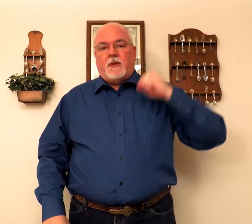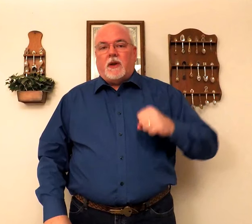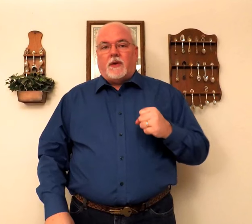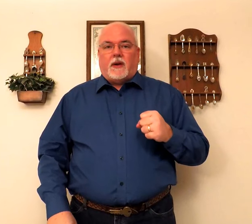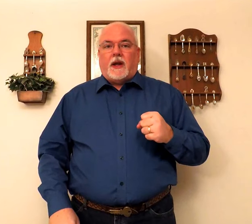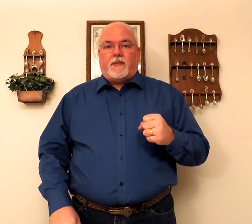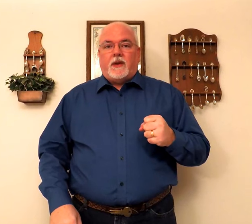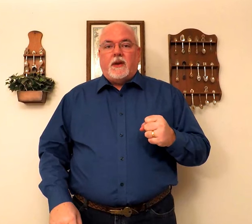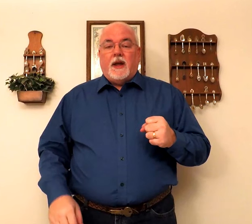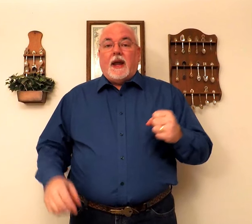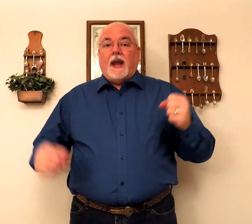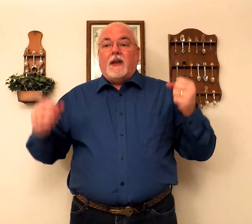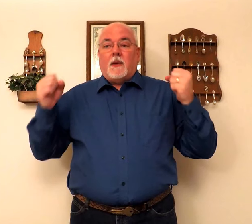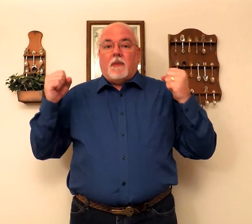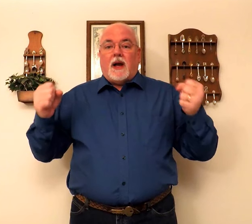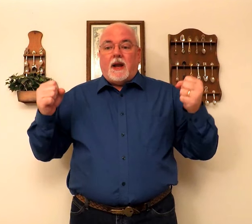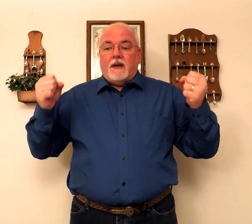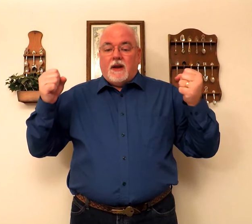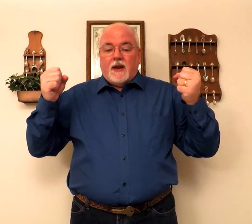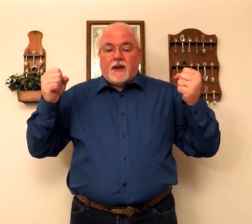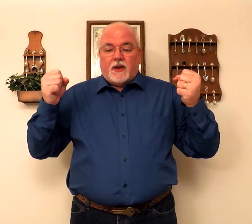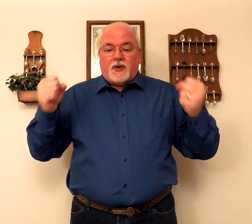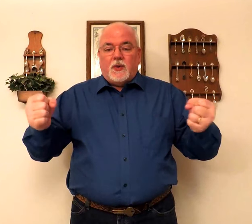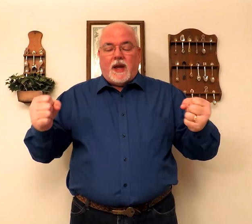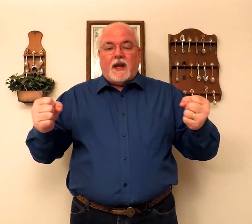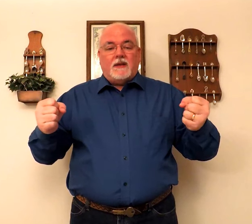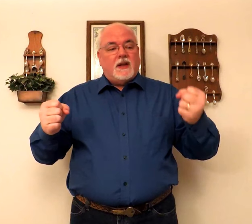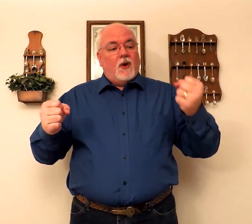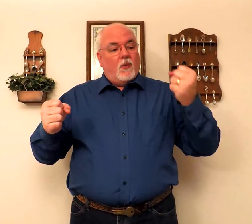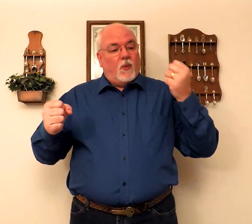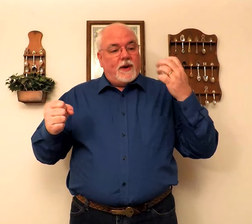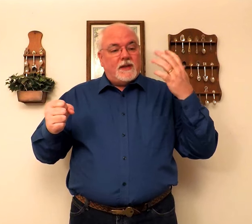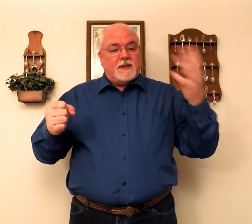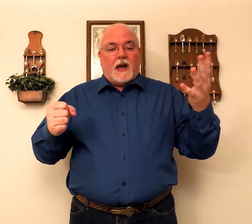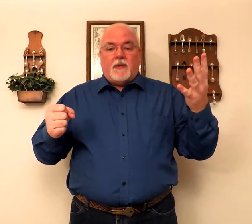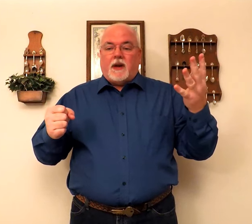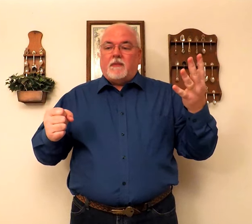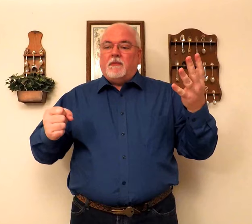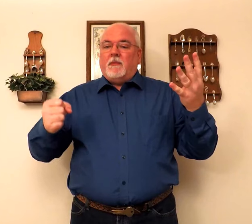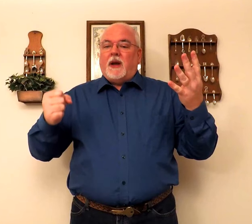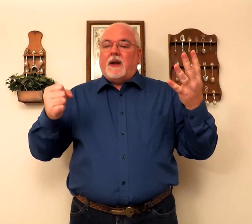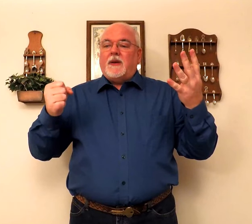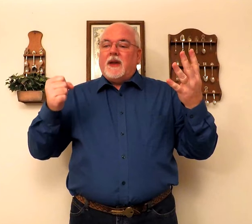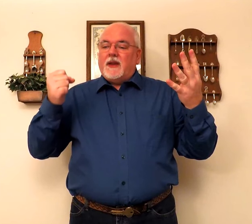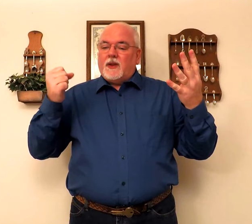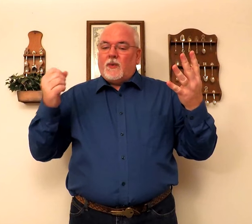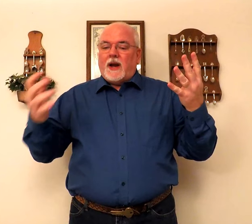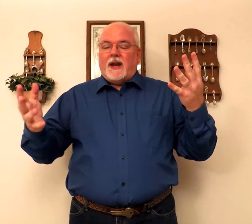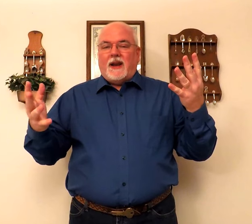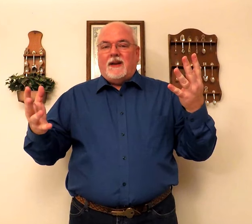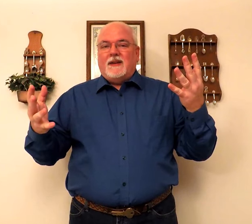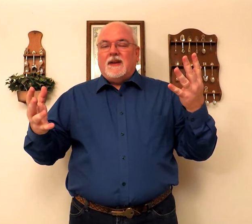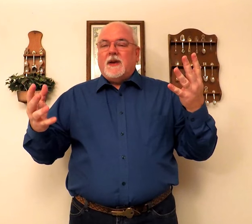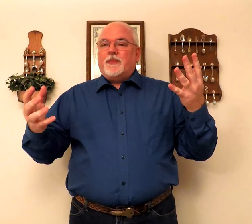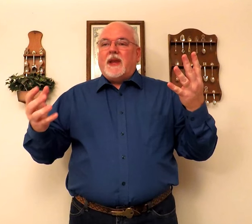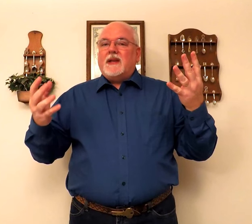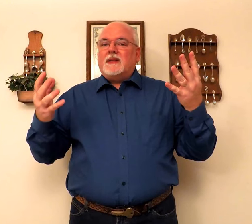they will their left. In their mind, the two hands, one is dominant, but the right hand is